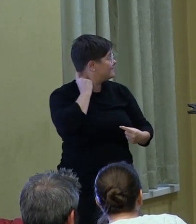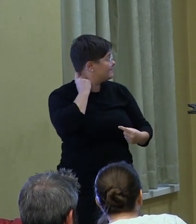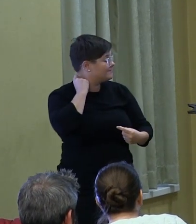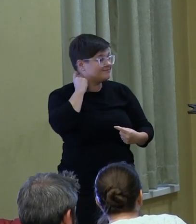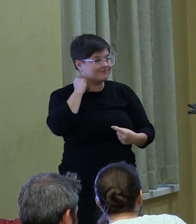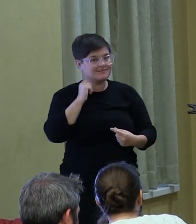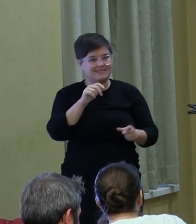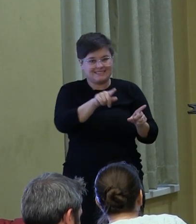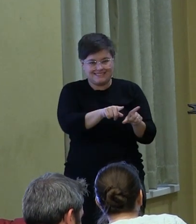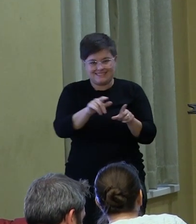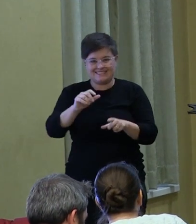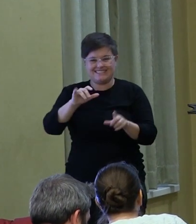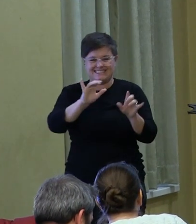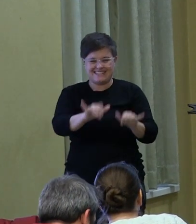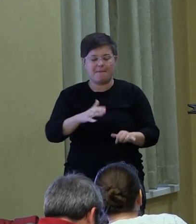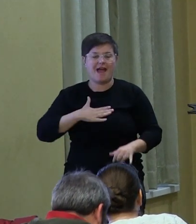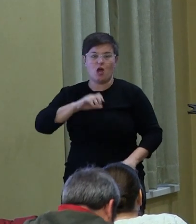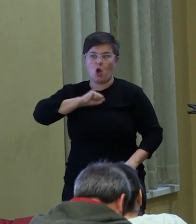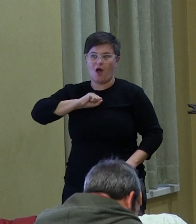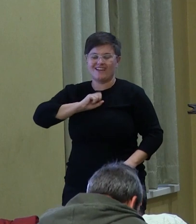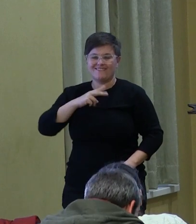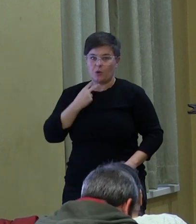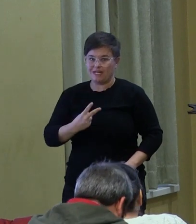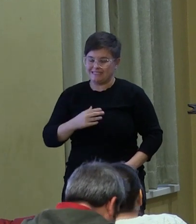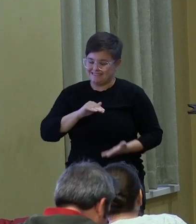As is my coughing voice, bear with me.